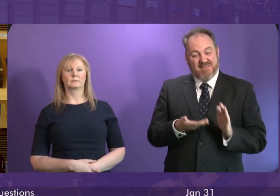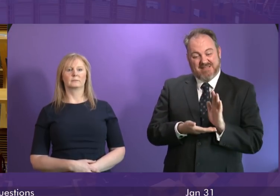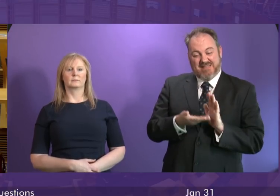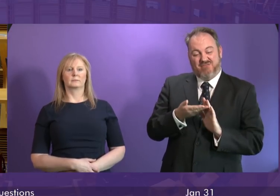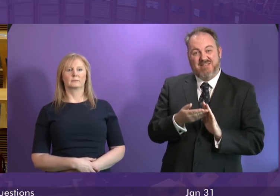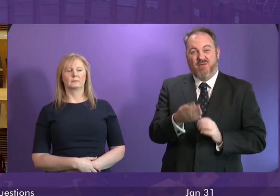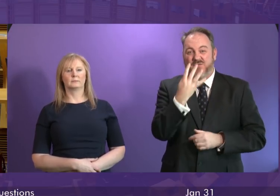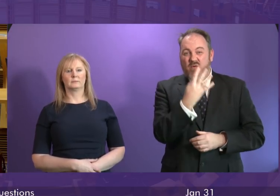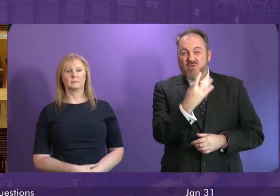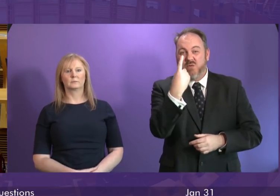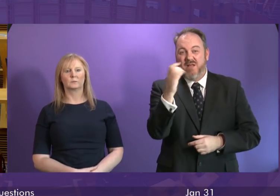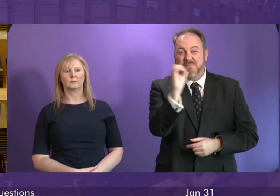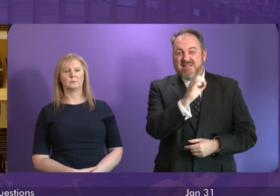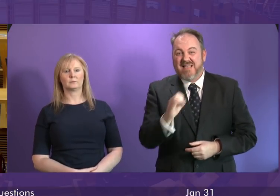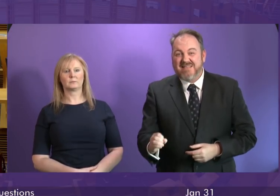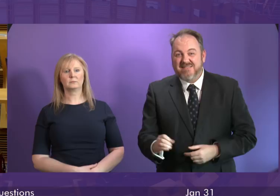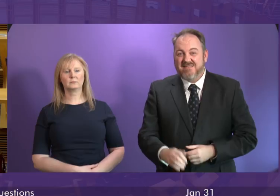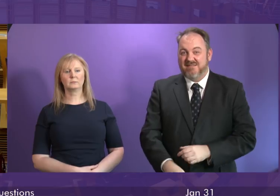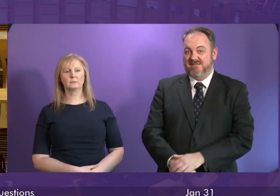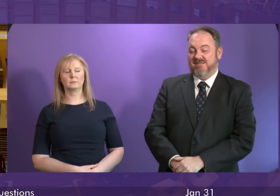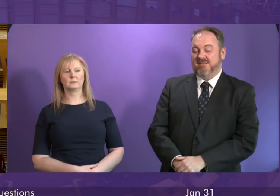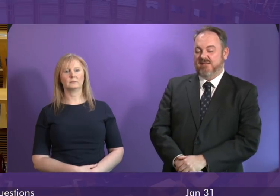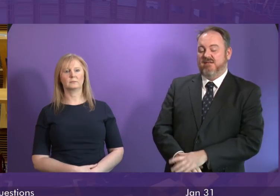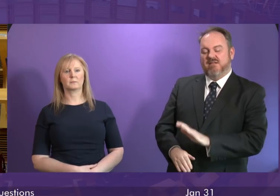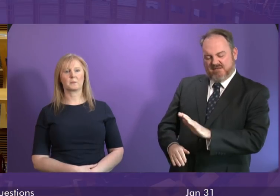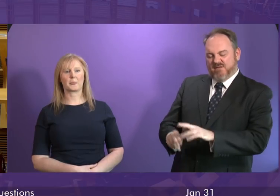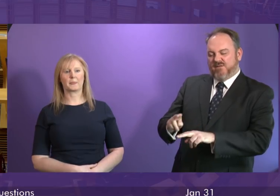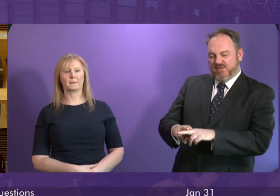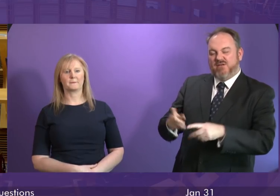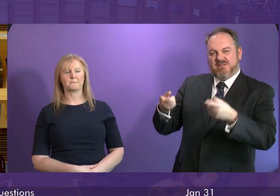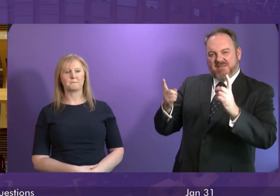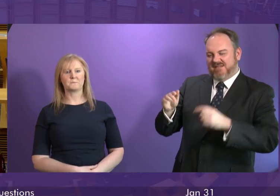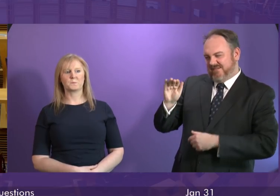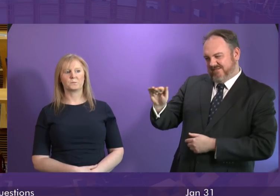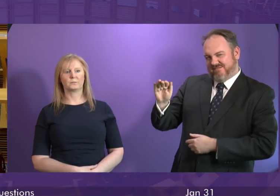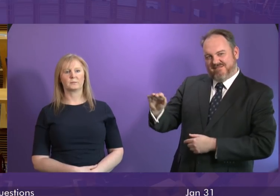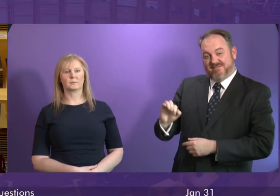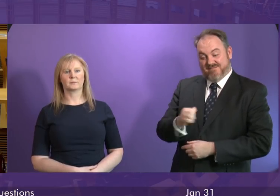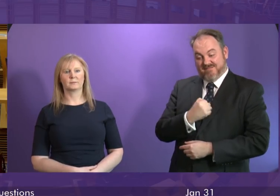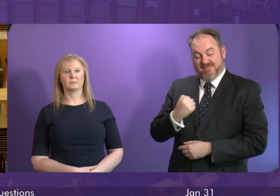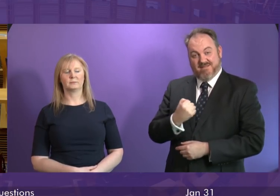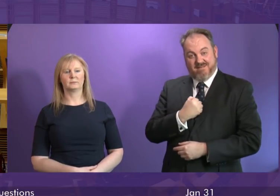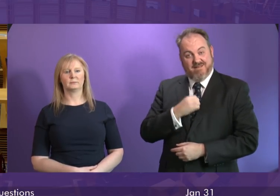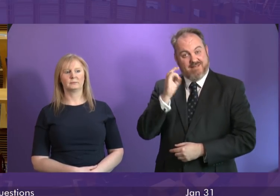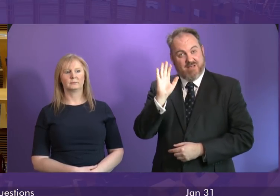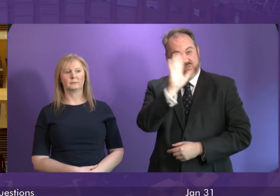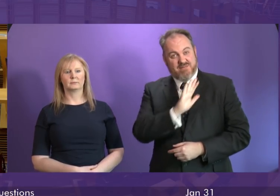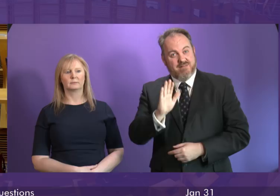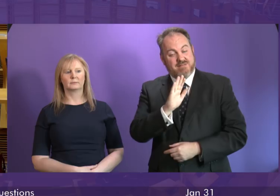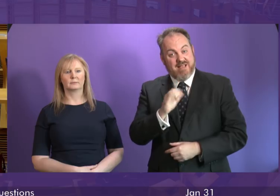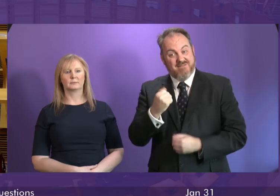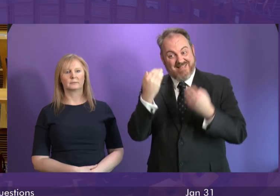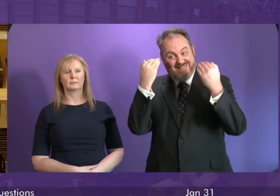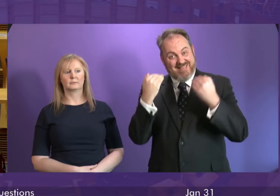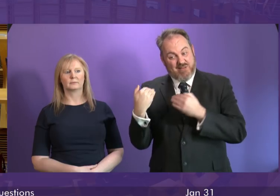41% first minister our councils have a legal duty to vulnerable